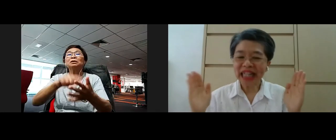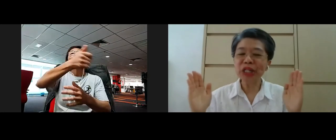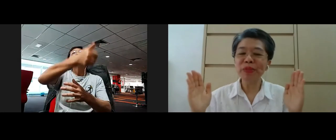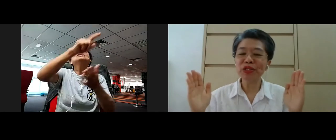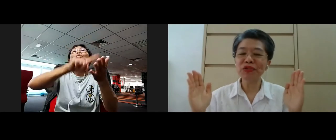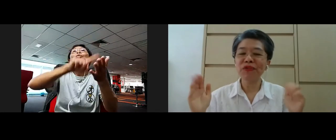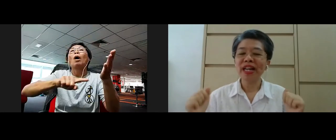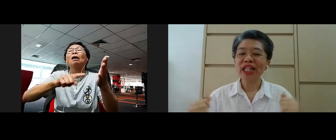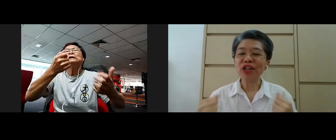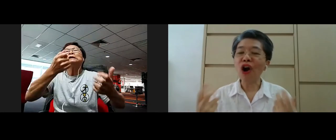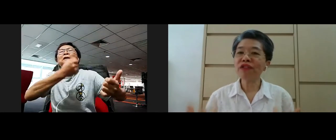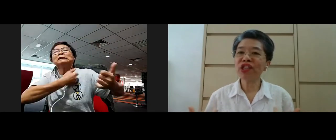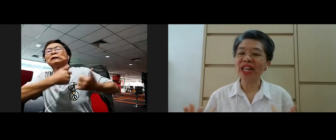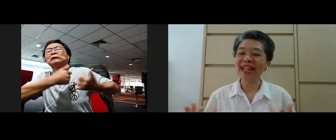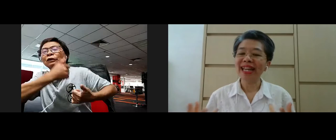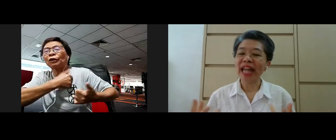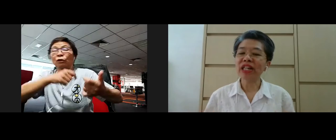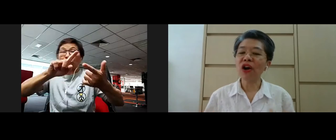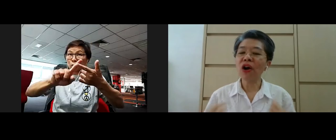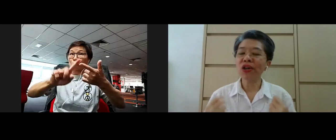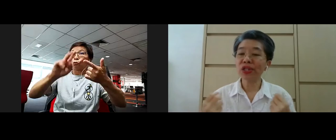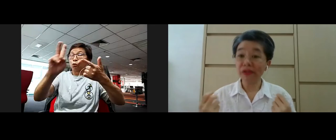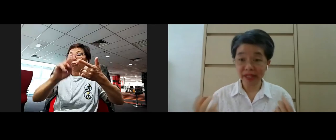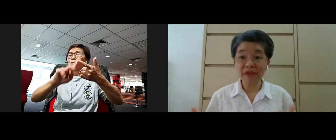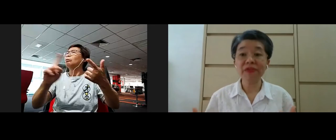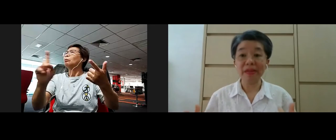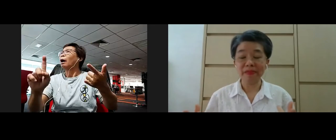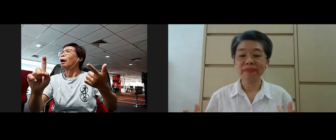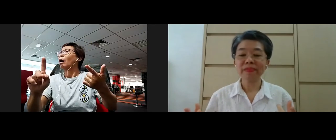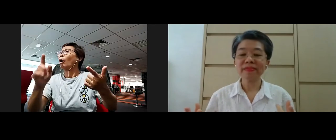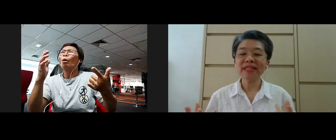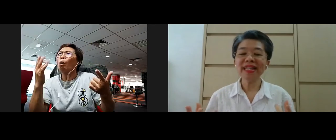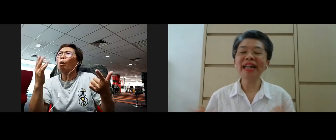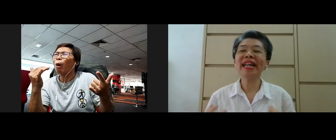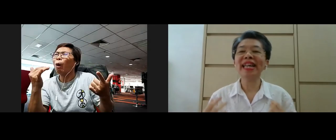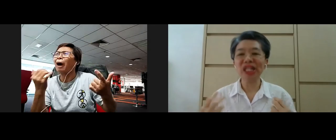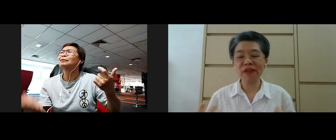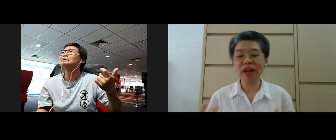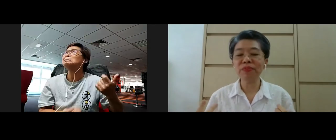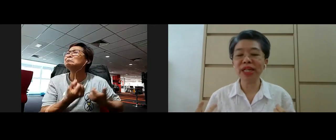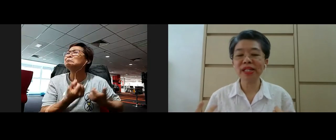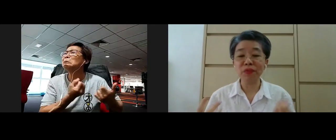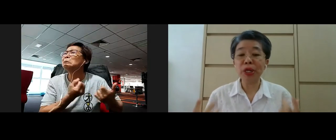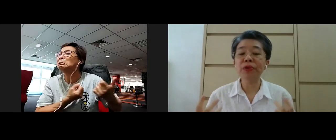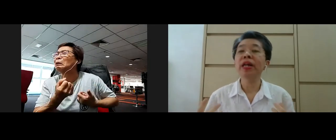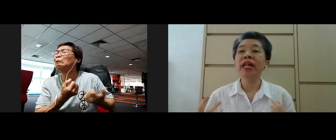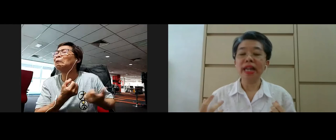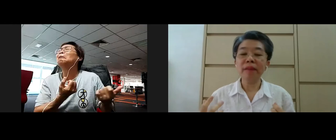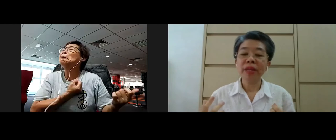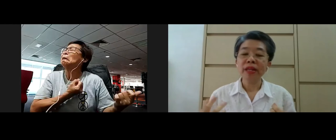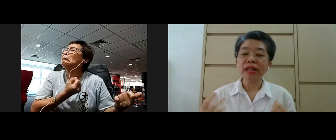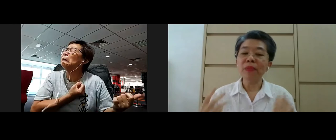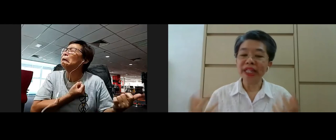second second second second noble truth the origin and the cause of suffering and as fellow Buddhists we know